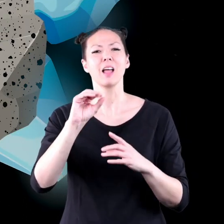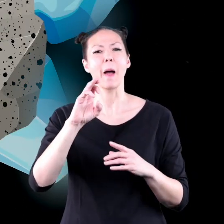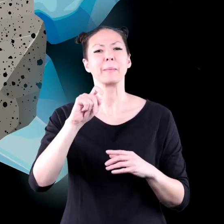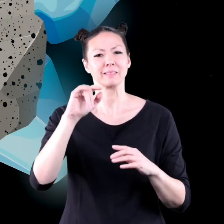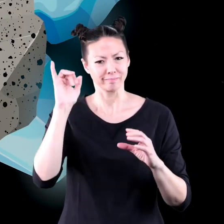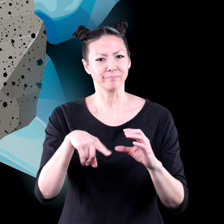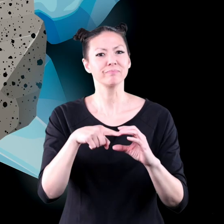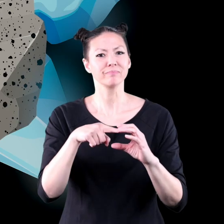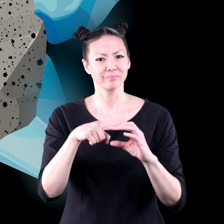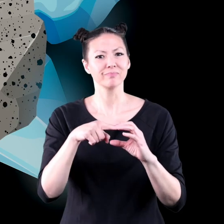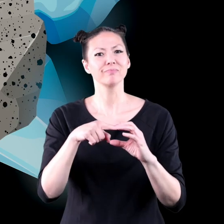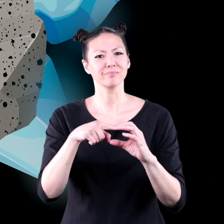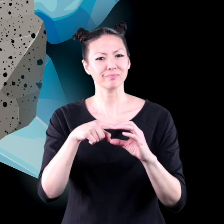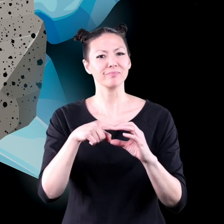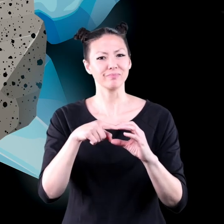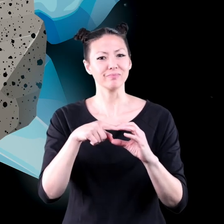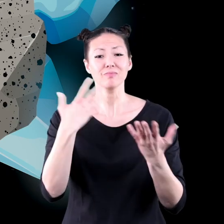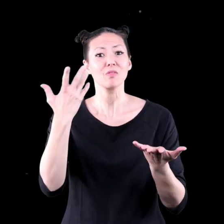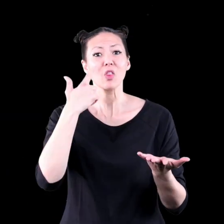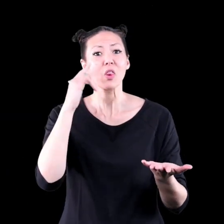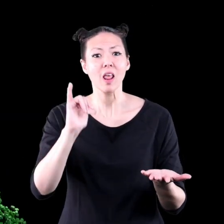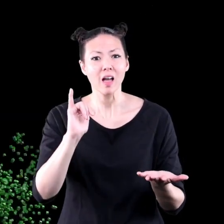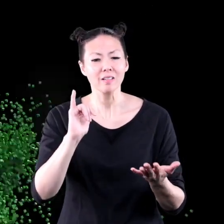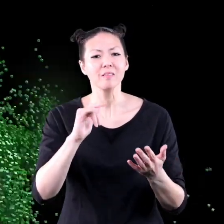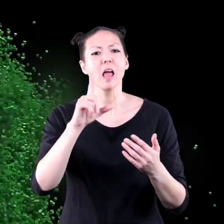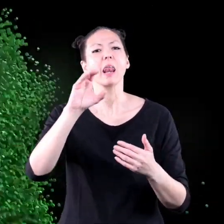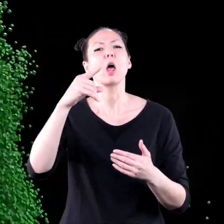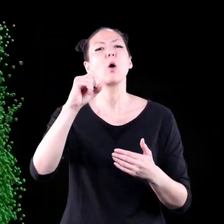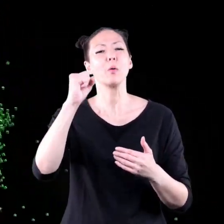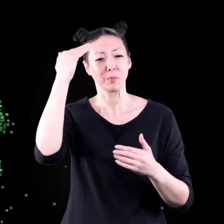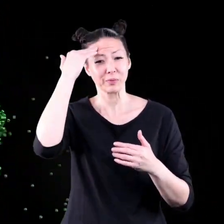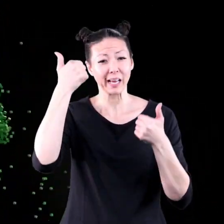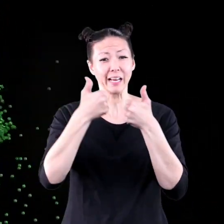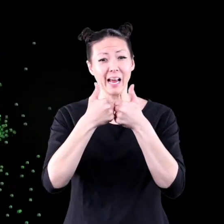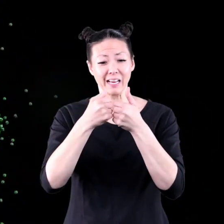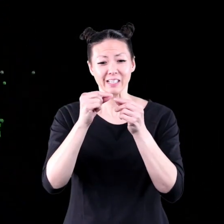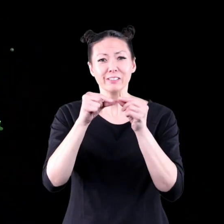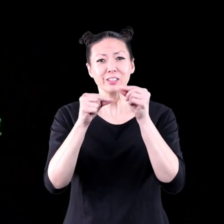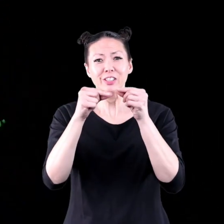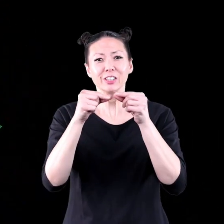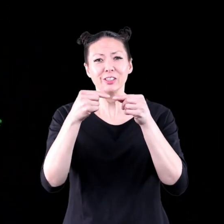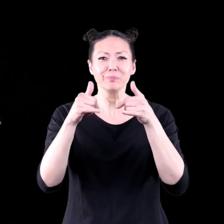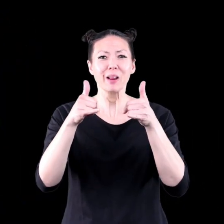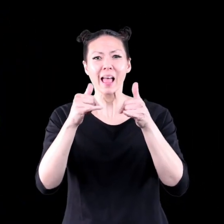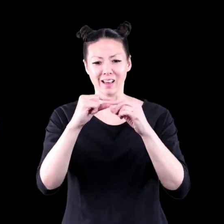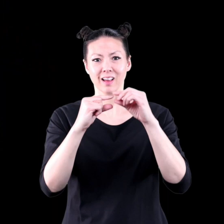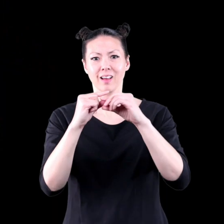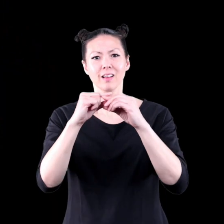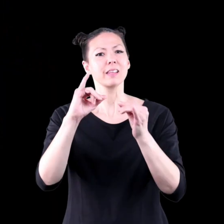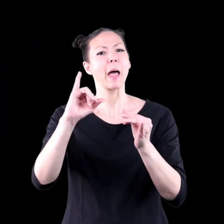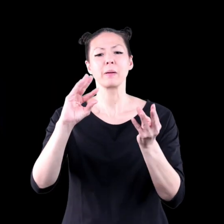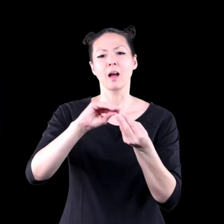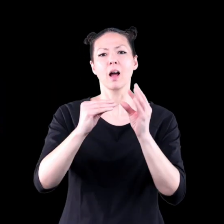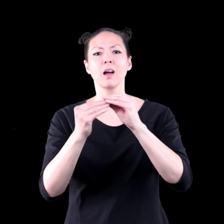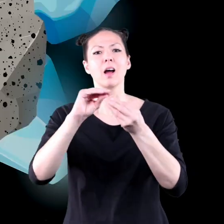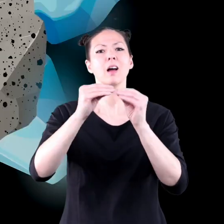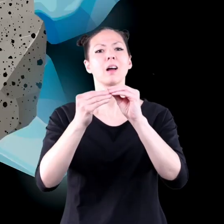When the dust particles combine, it's kind of like Legos that keep getting stacked on top of each other.